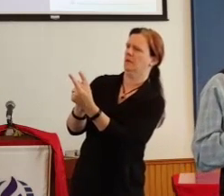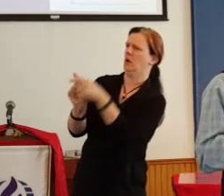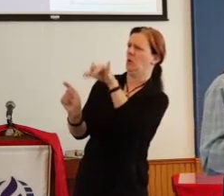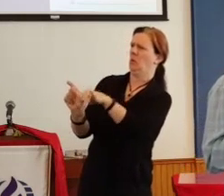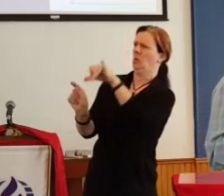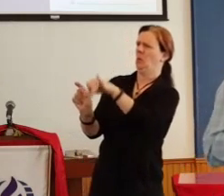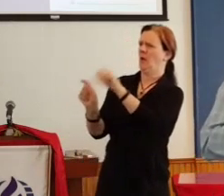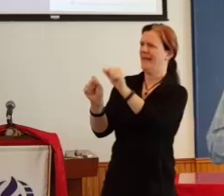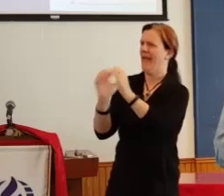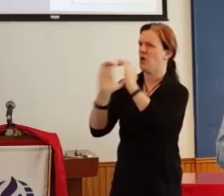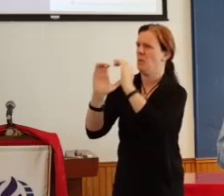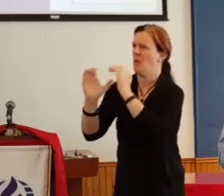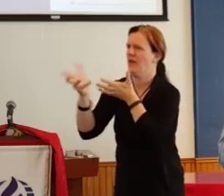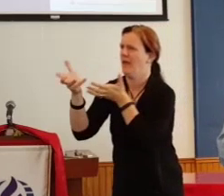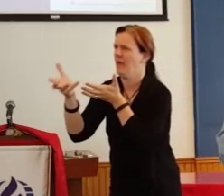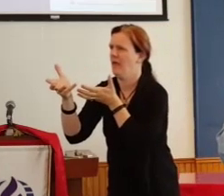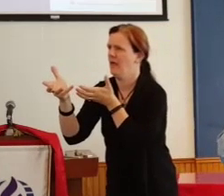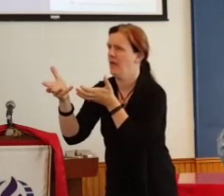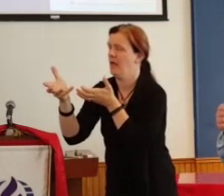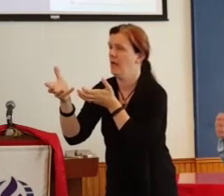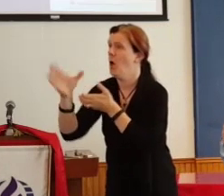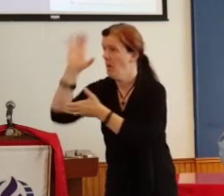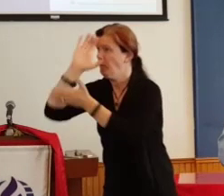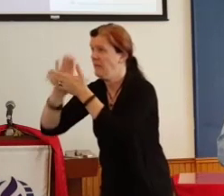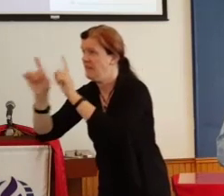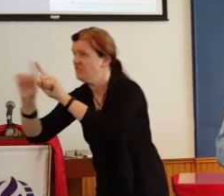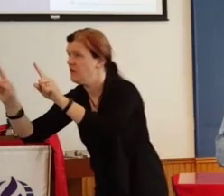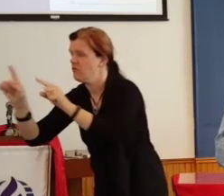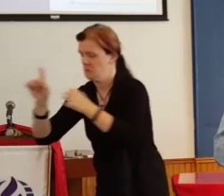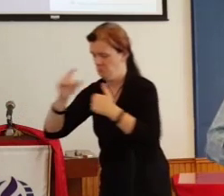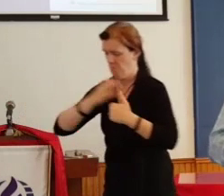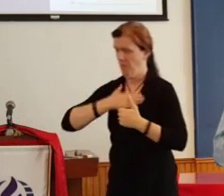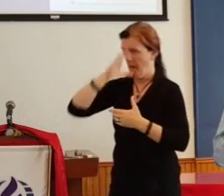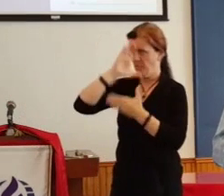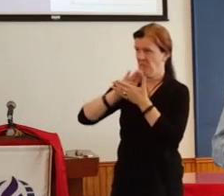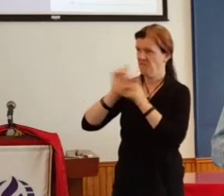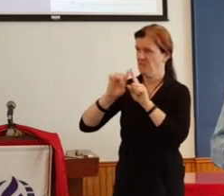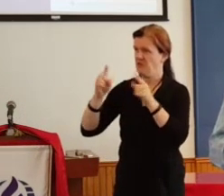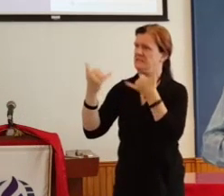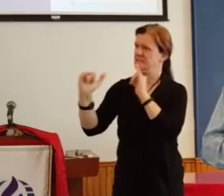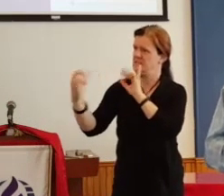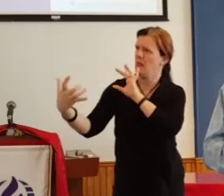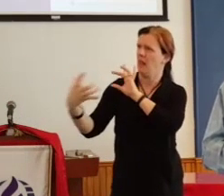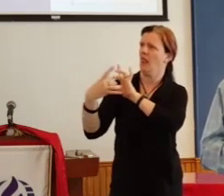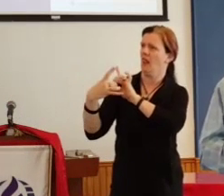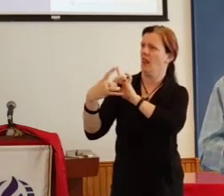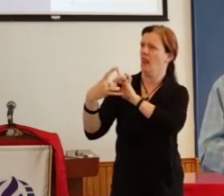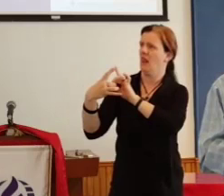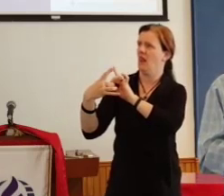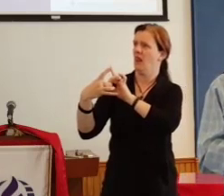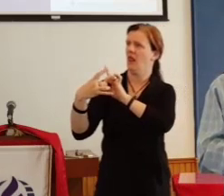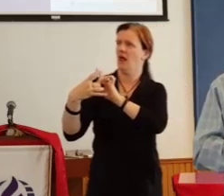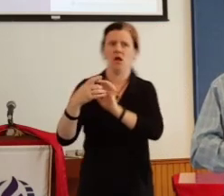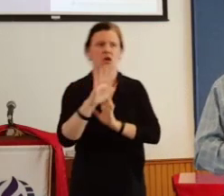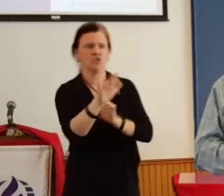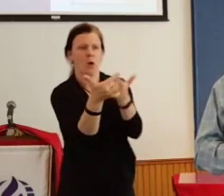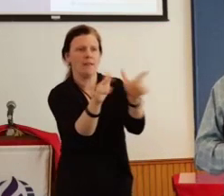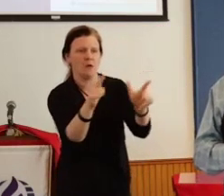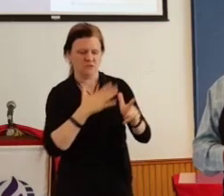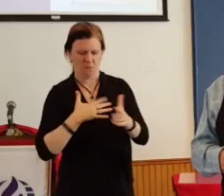that even in our differences in our different languages, we can talk about God's love and acceptance and perhaps